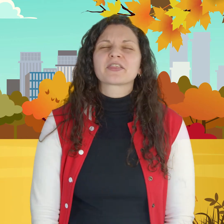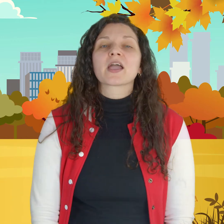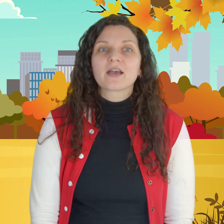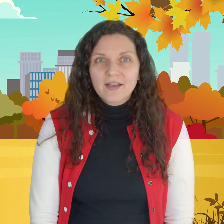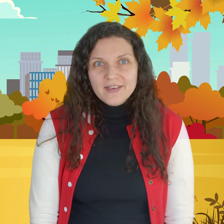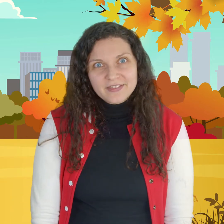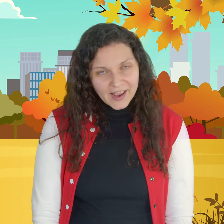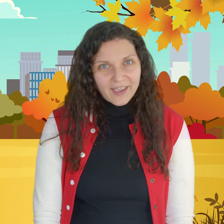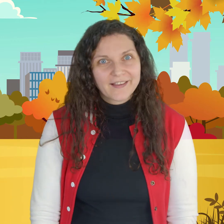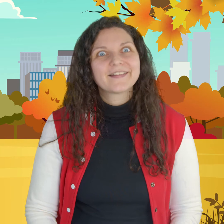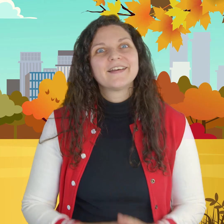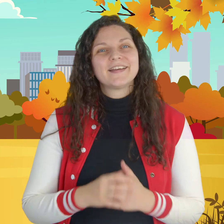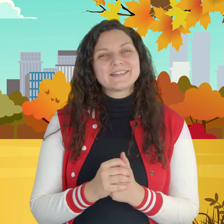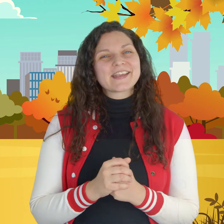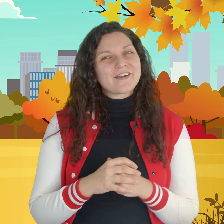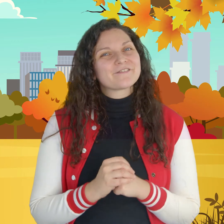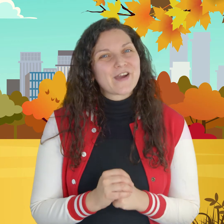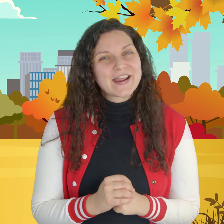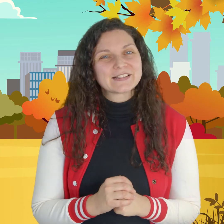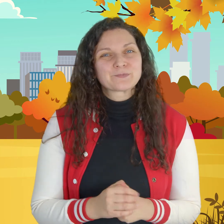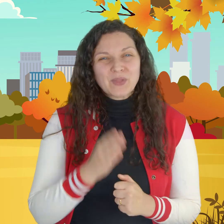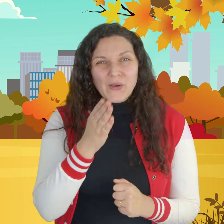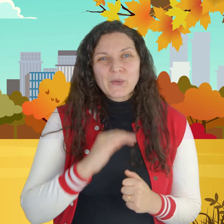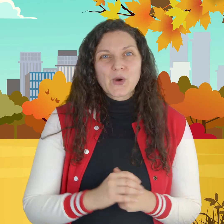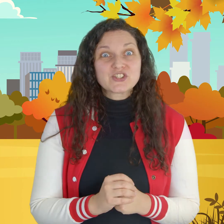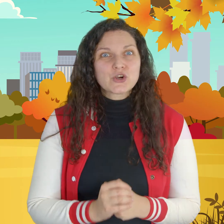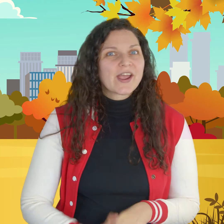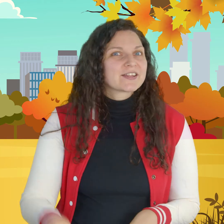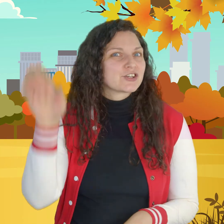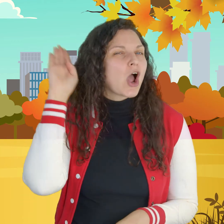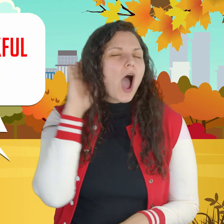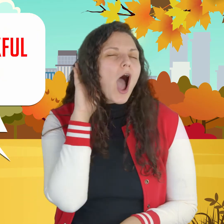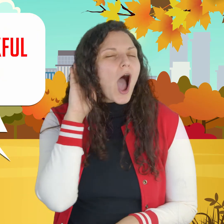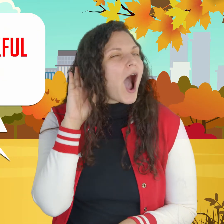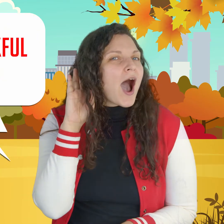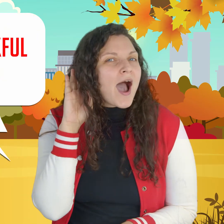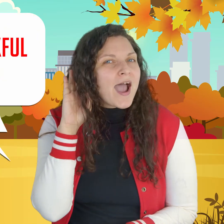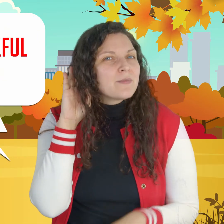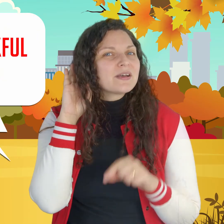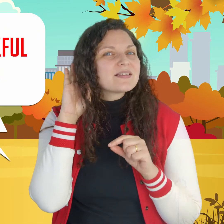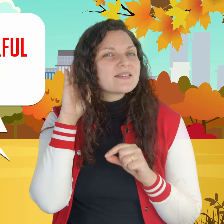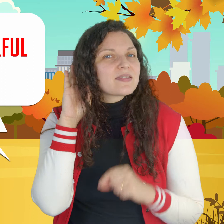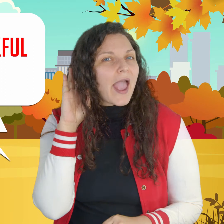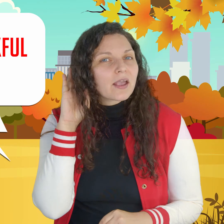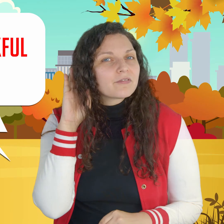thank to give right what's your answer I'm thankful